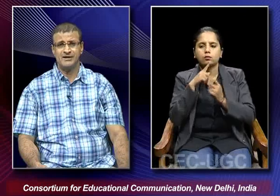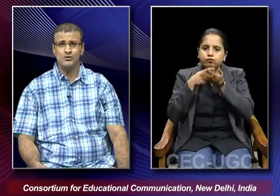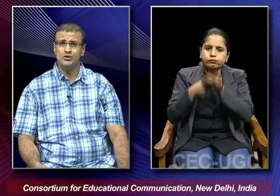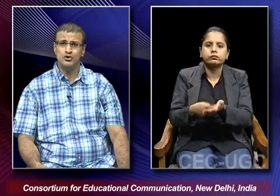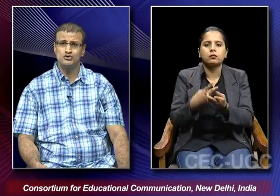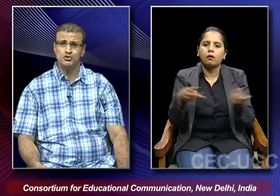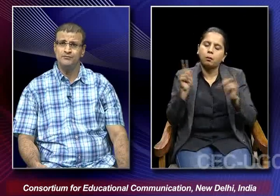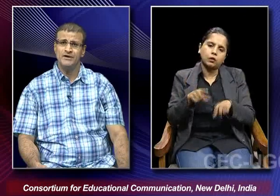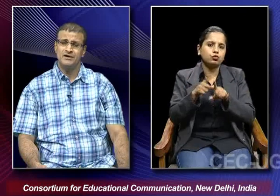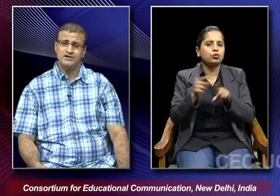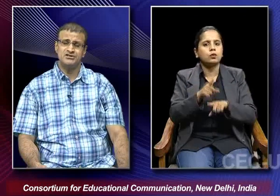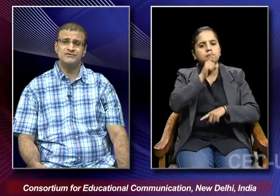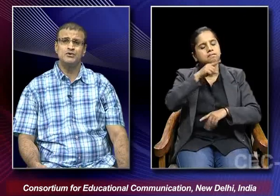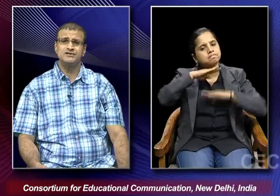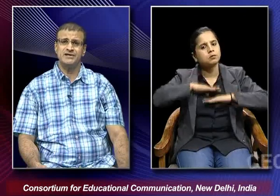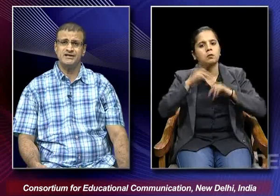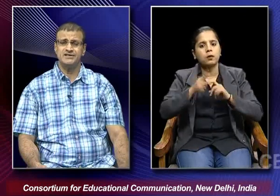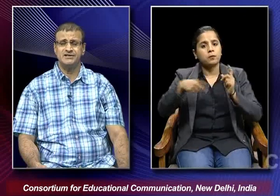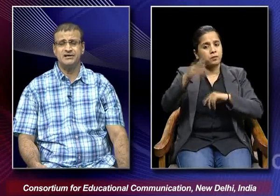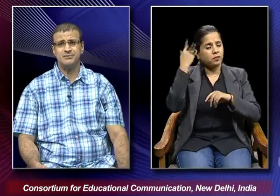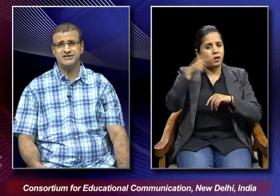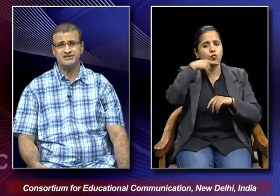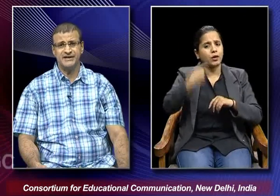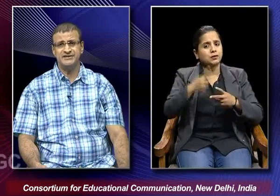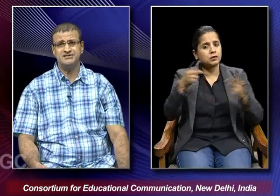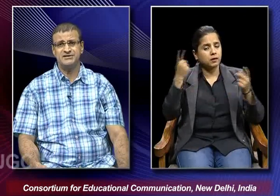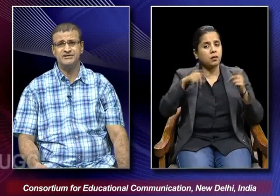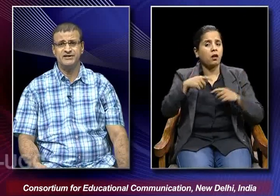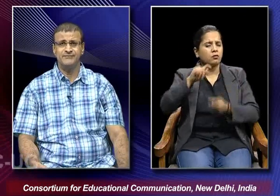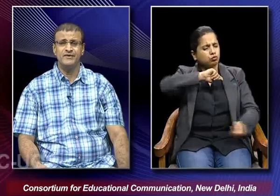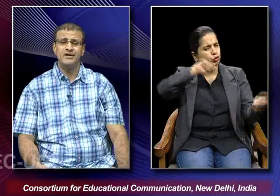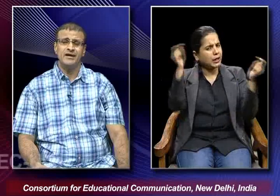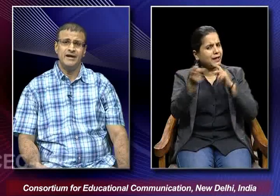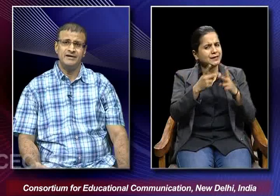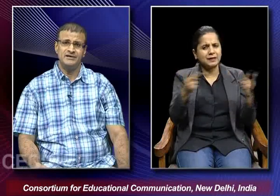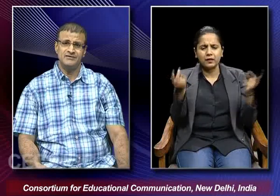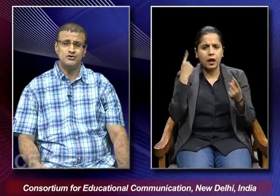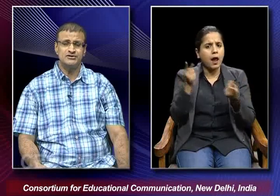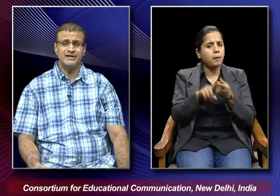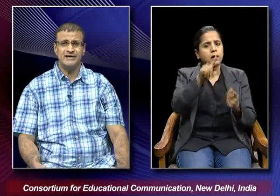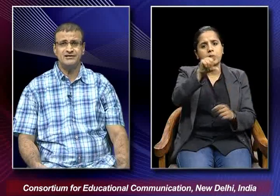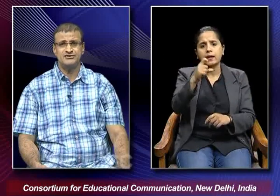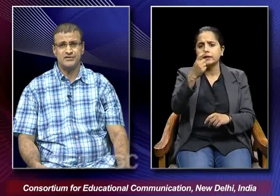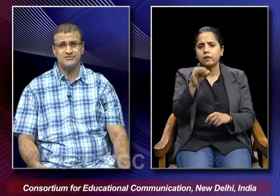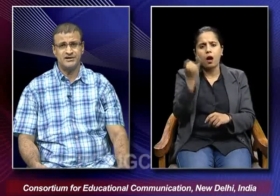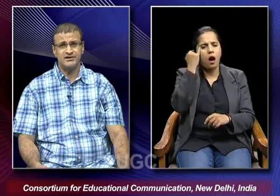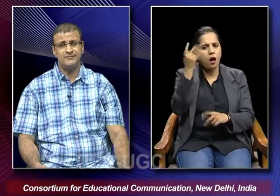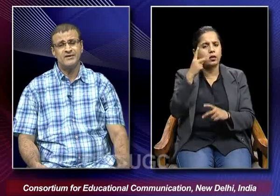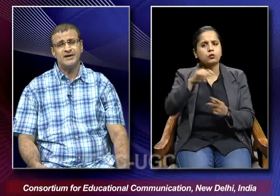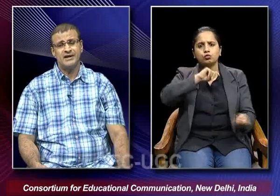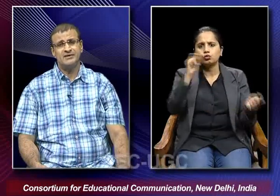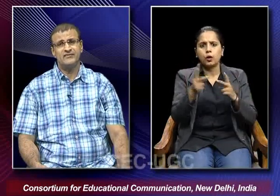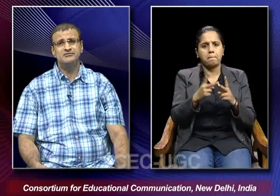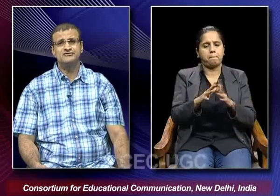of background also Russian revolution had taken place in 1917 and the revolutionary ideals from there